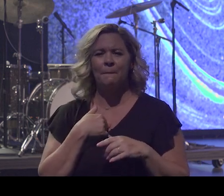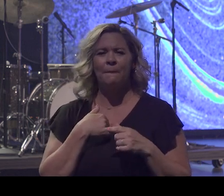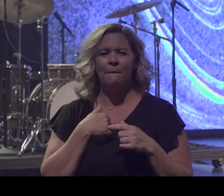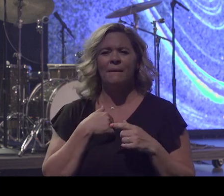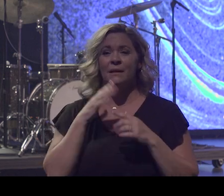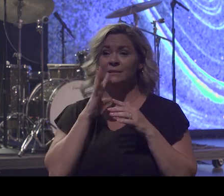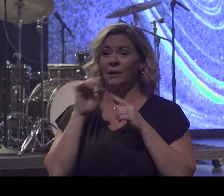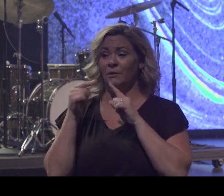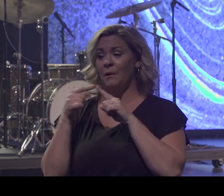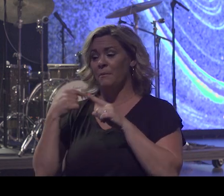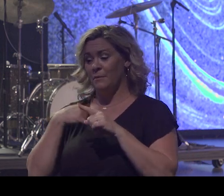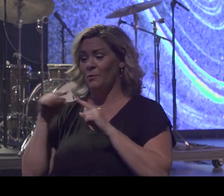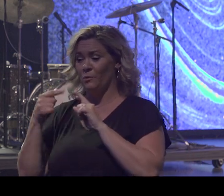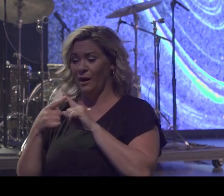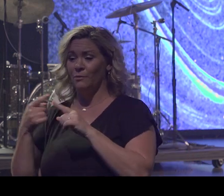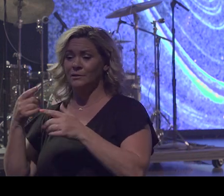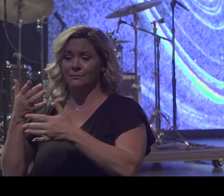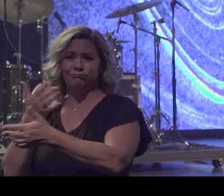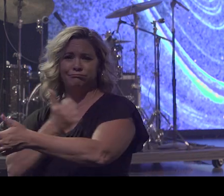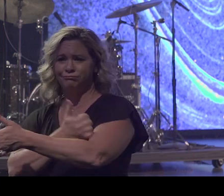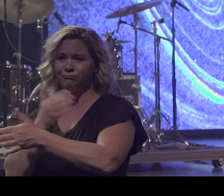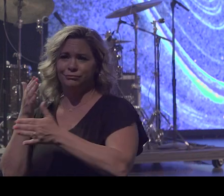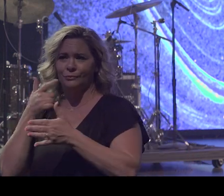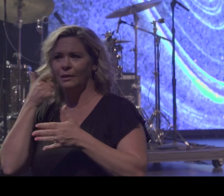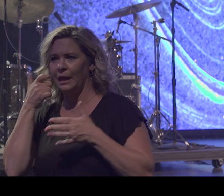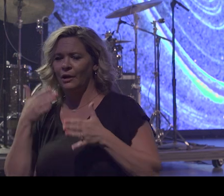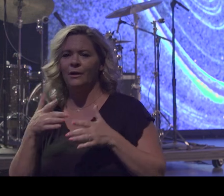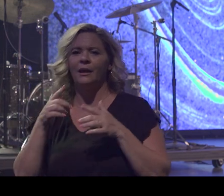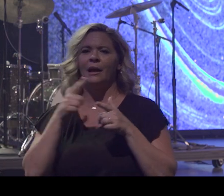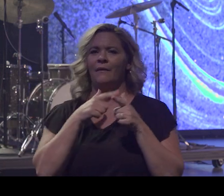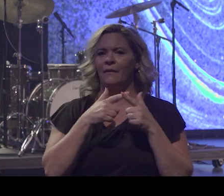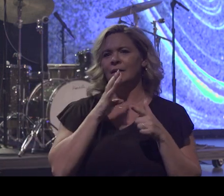I was a heathen. Now they're talking about me because I love Jesus. Just get over there. They're going to talk about you anyway.